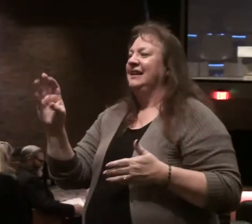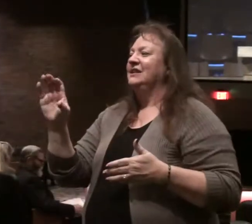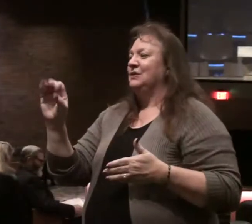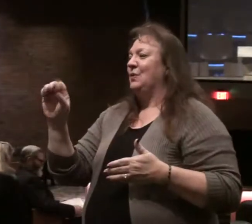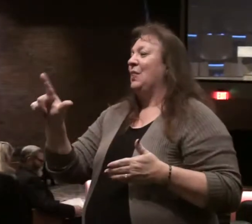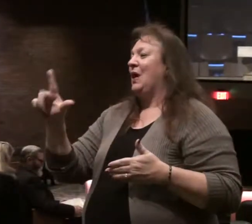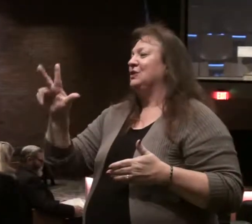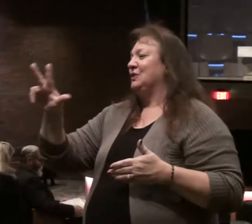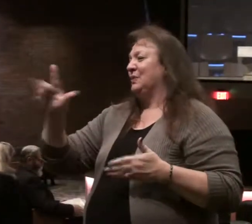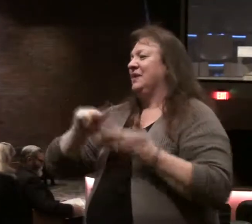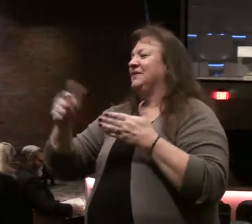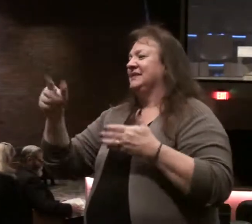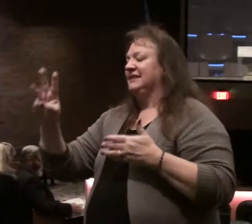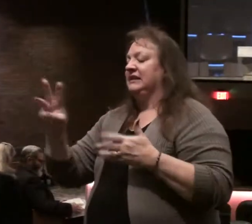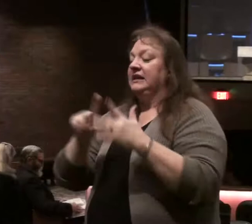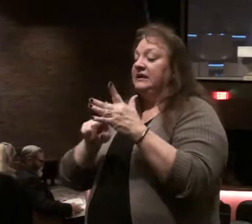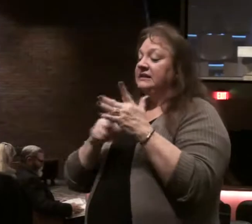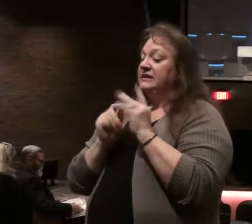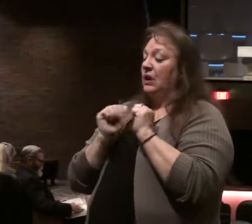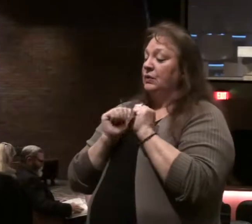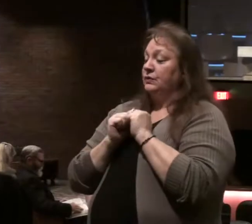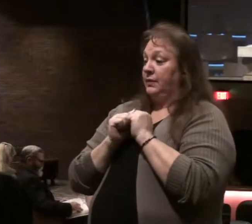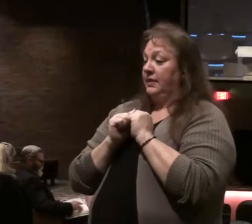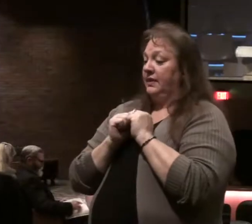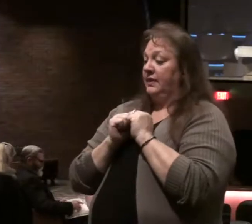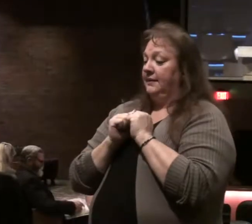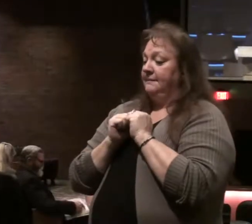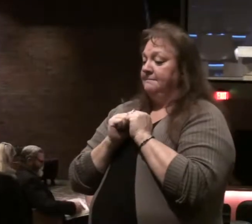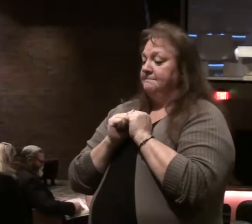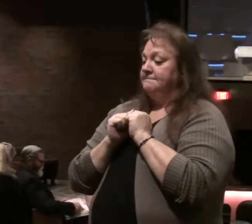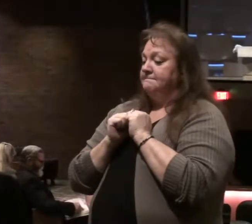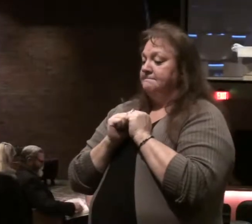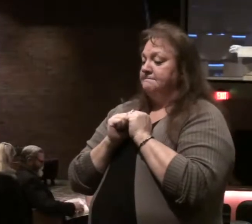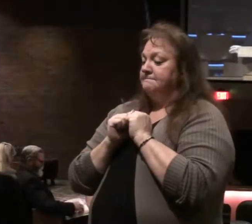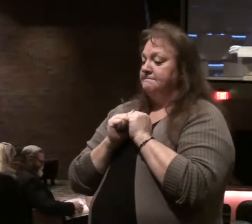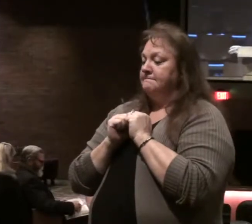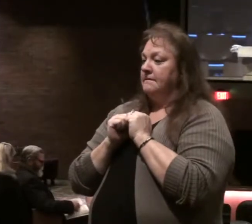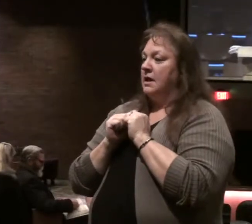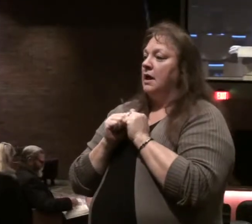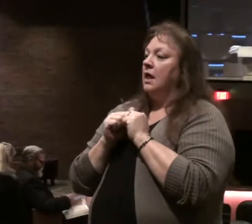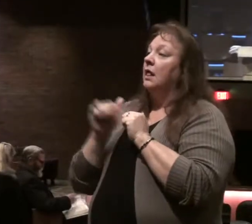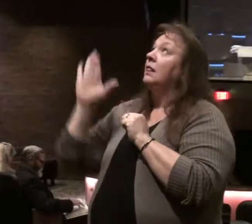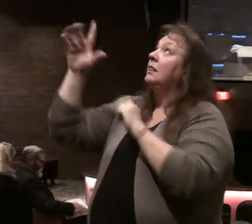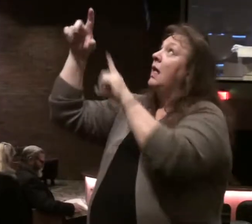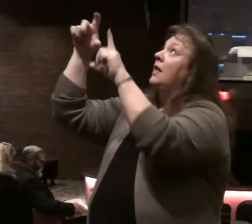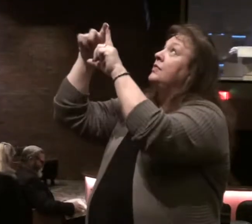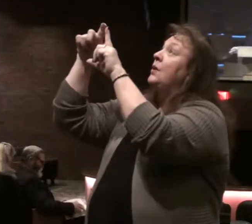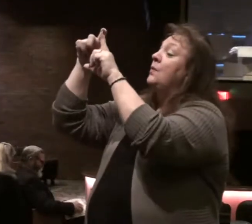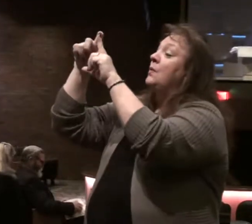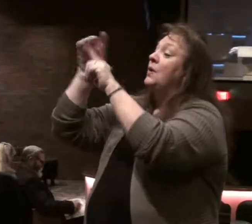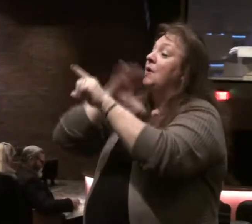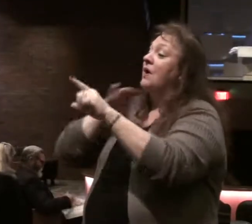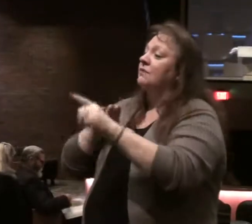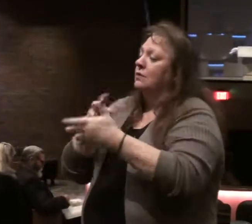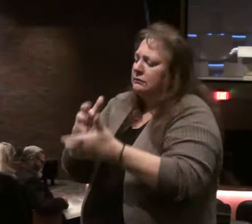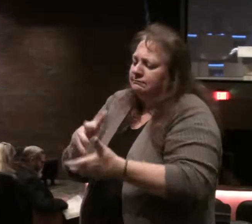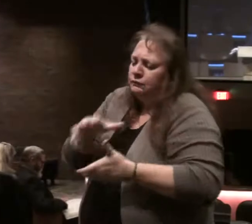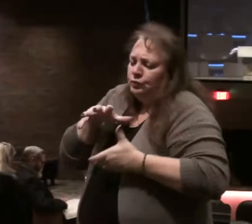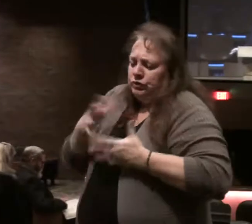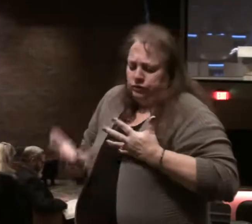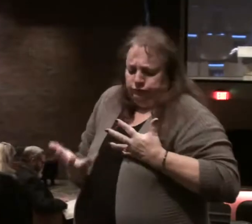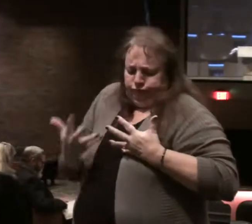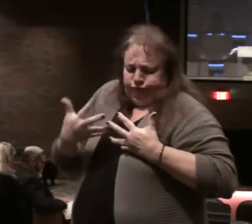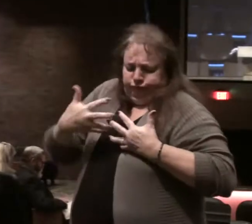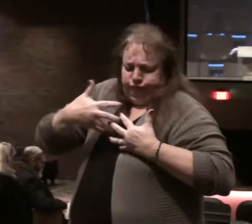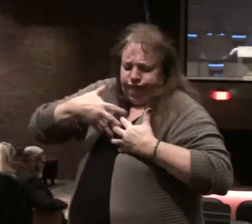3 verse 16. It starts out though verse 16. But the work of Christ richly dwell within you.